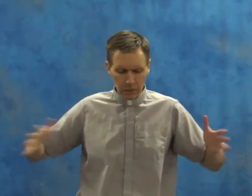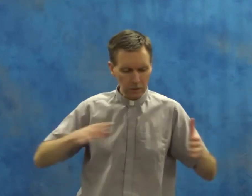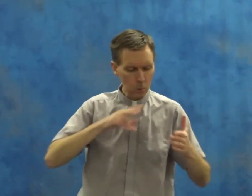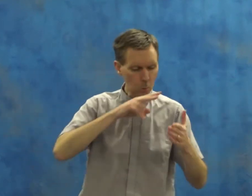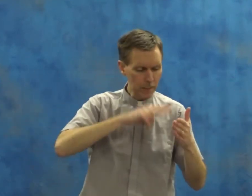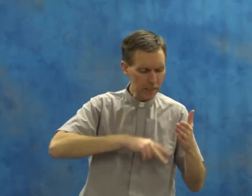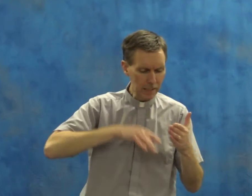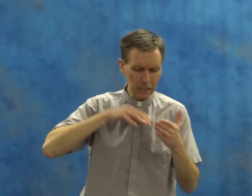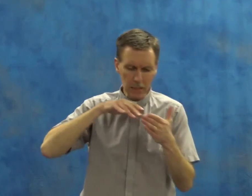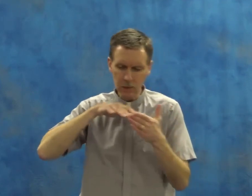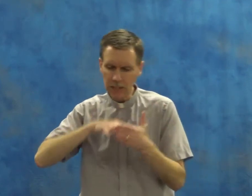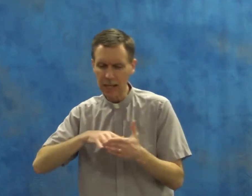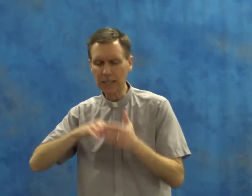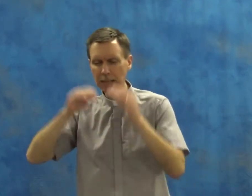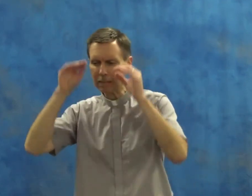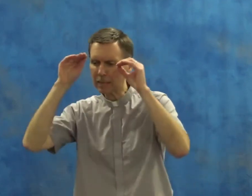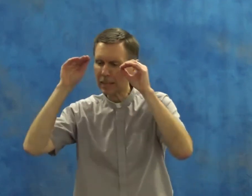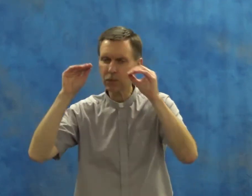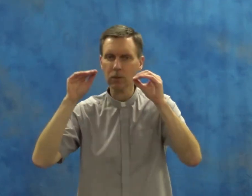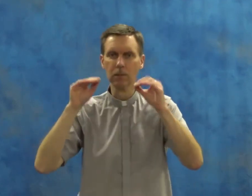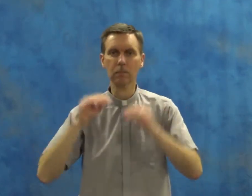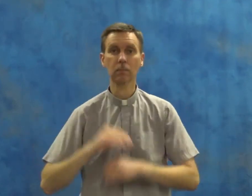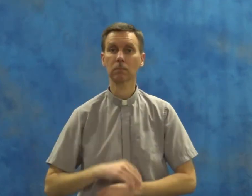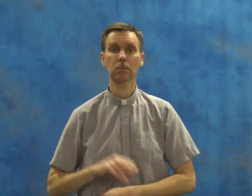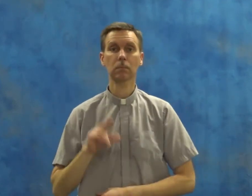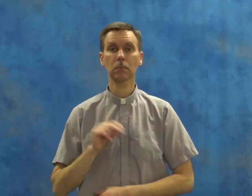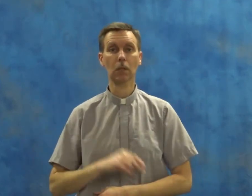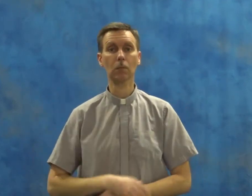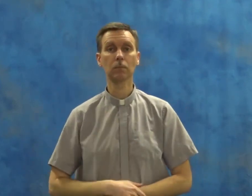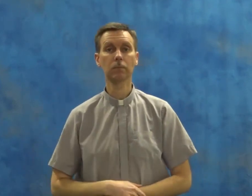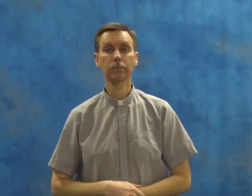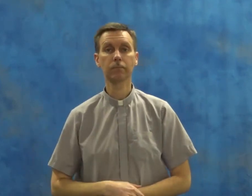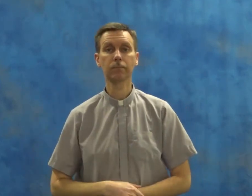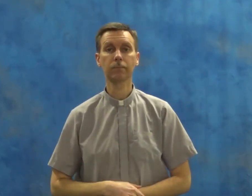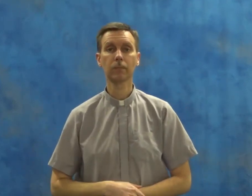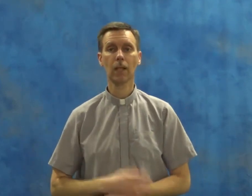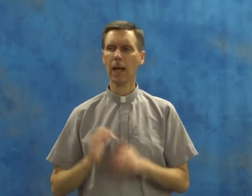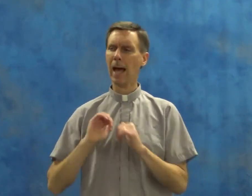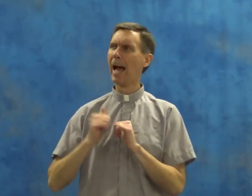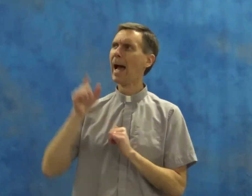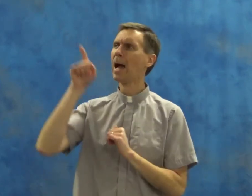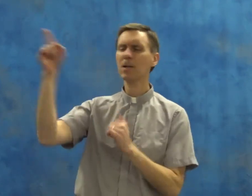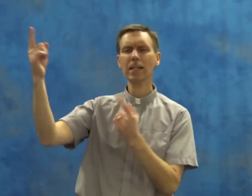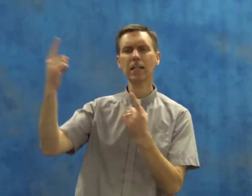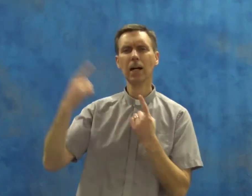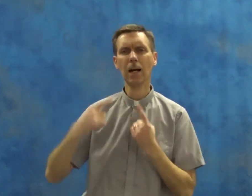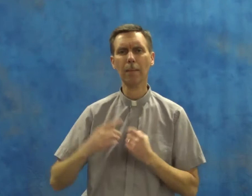No. studying, teaching? No. How did he come?